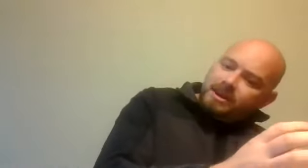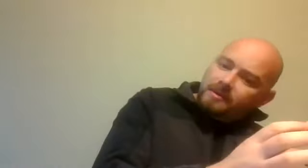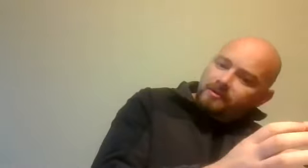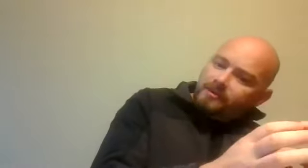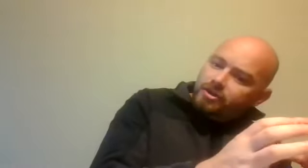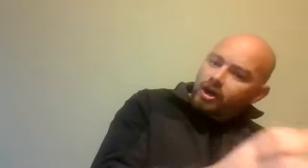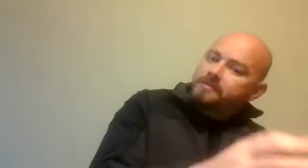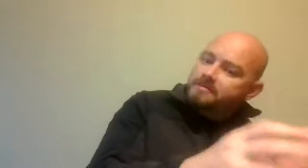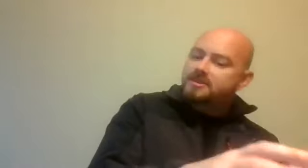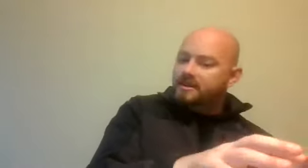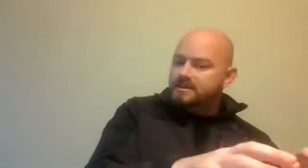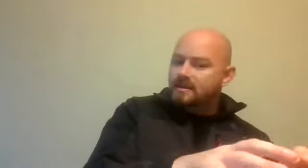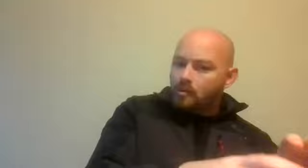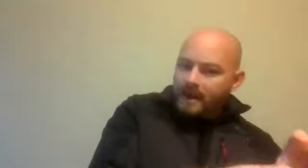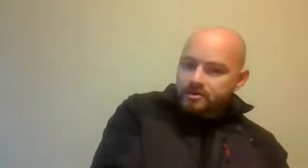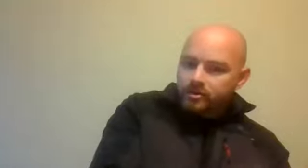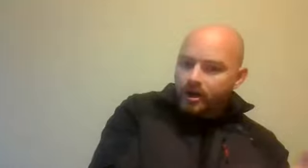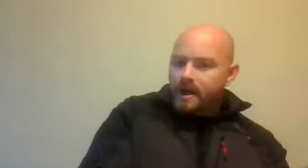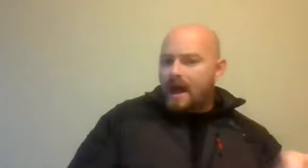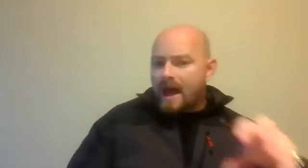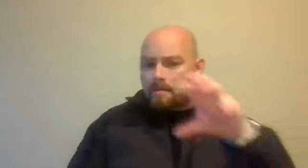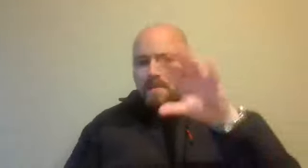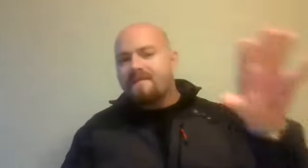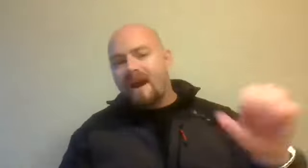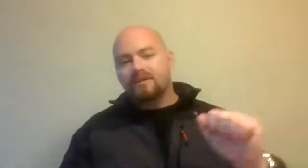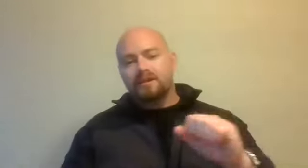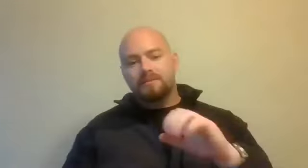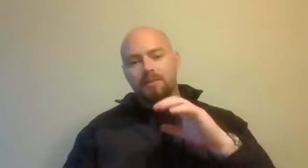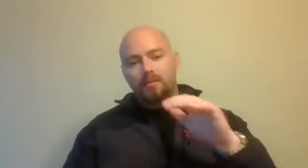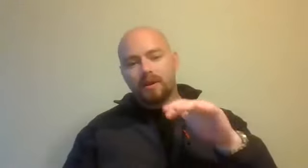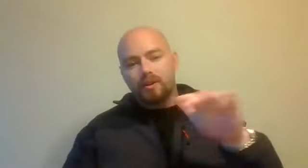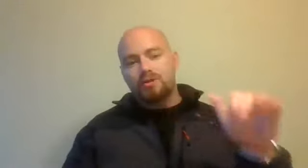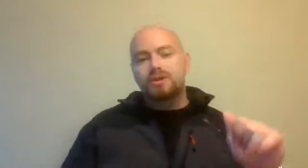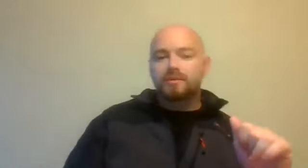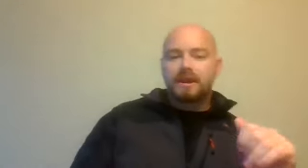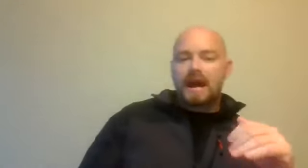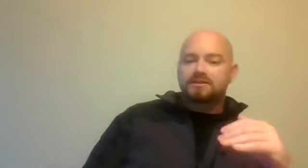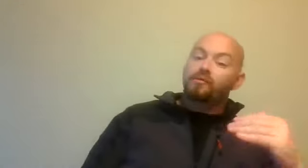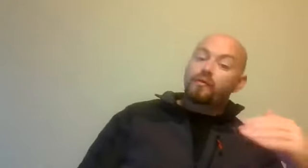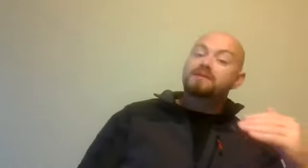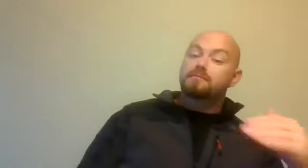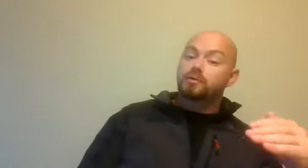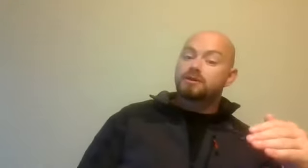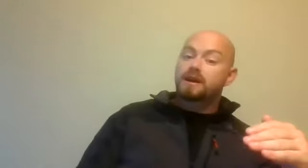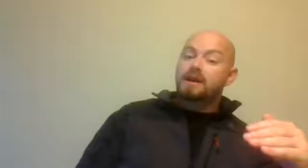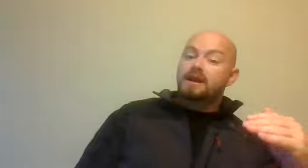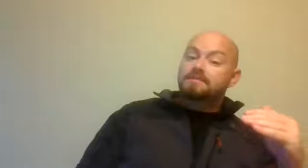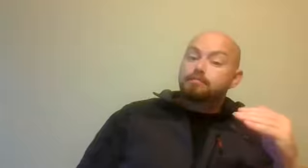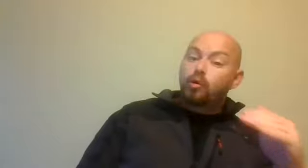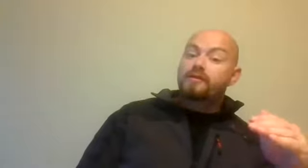certain number of time constraints that were placed under and a big factor that's becoming a huge issue in the last number of weeks and months is poor